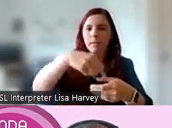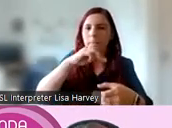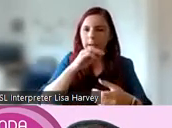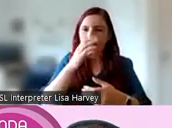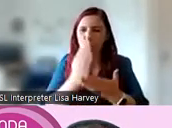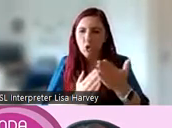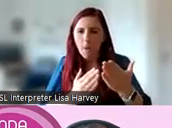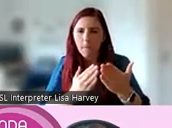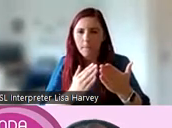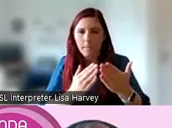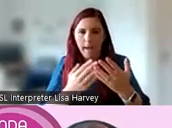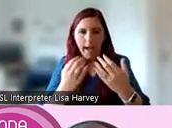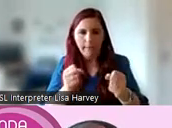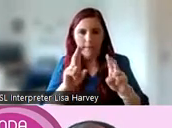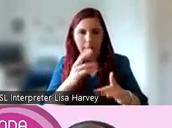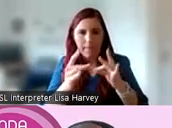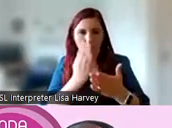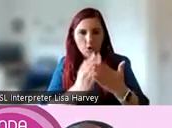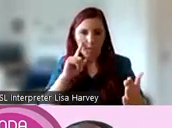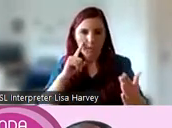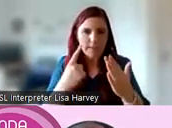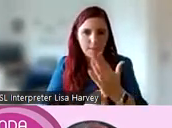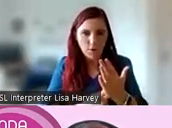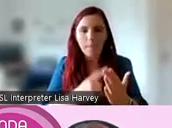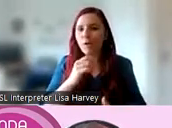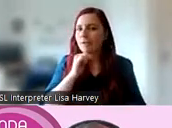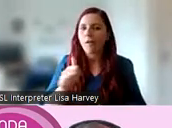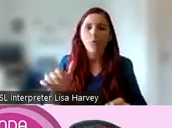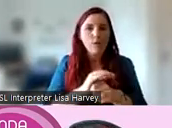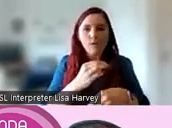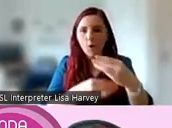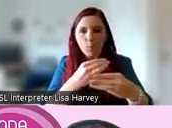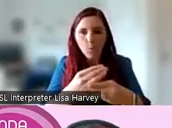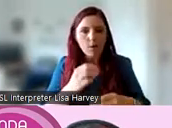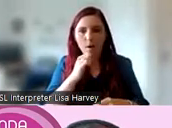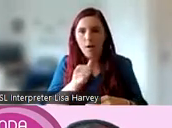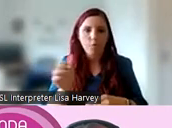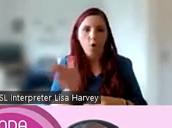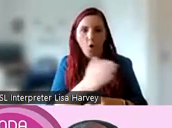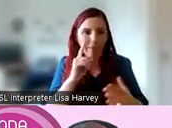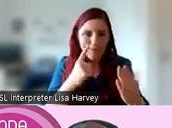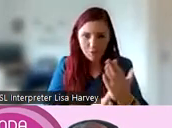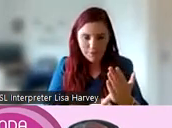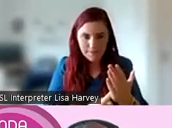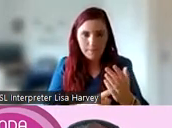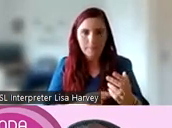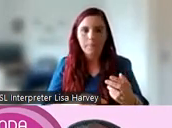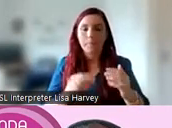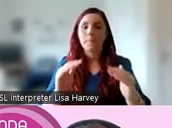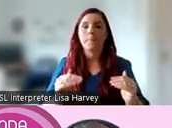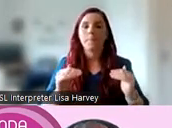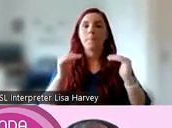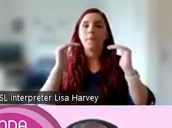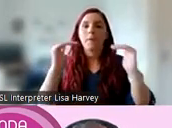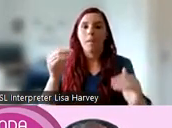decision making is shared, but maybe not throughout the entire process, or maybe not in relation to all decisions. So there is some level of